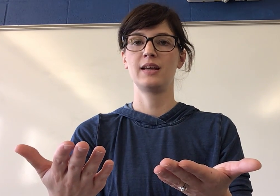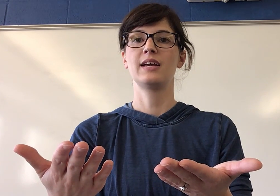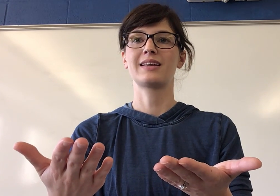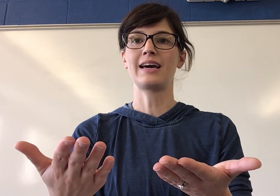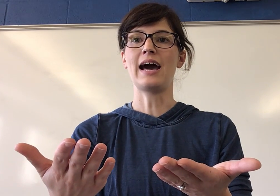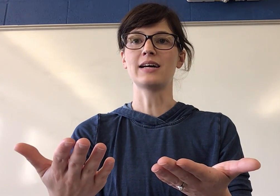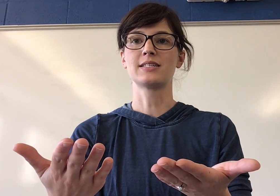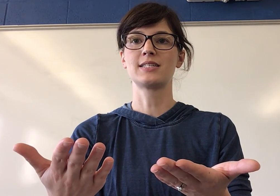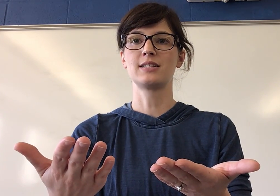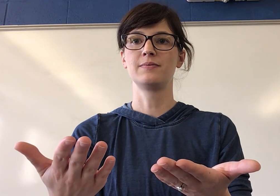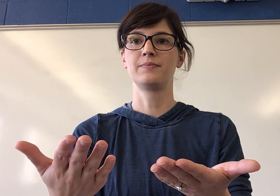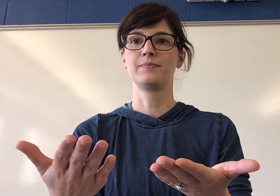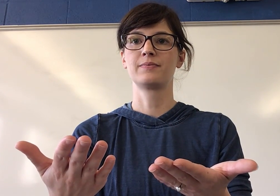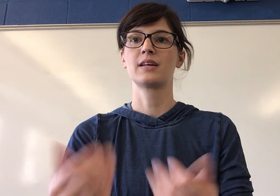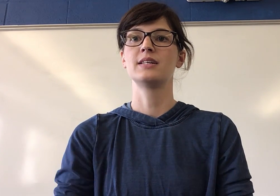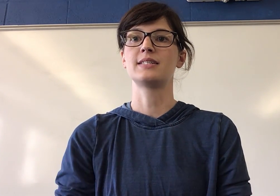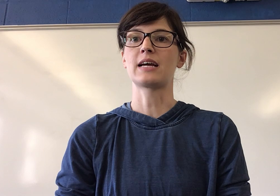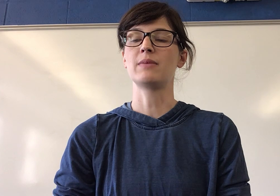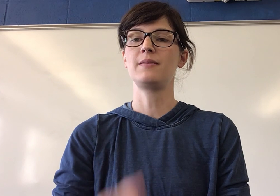Cast. Segment.